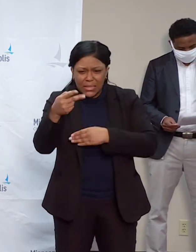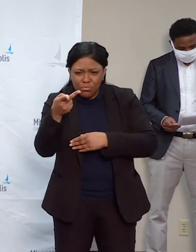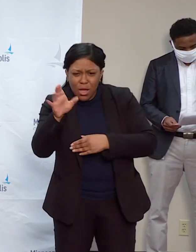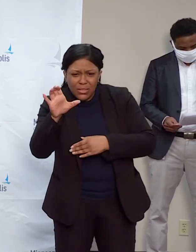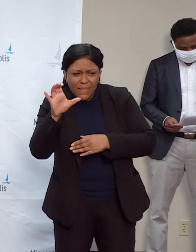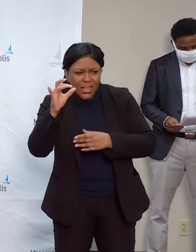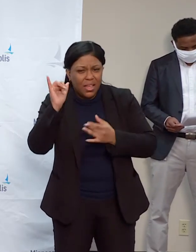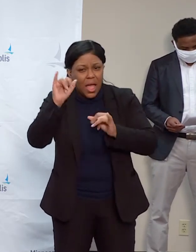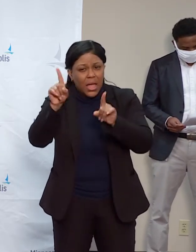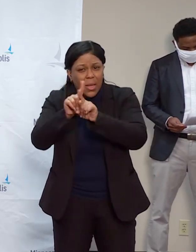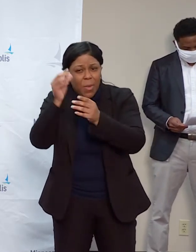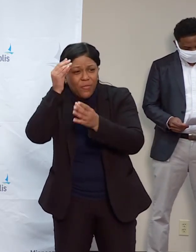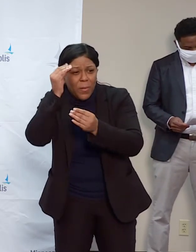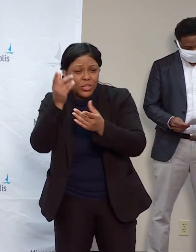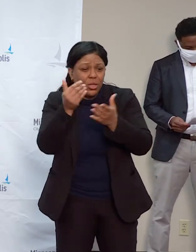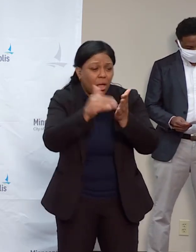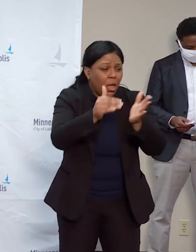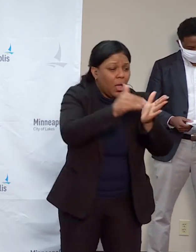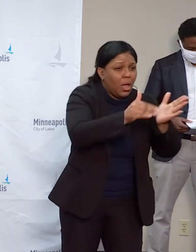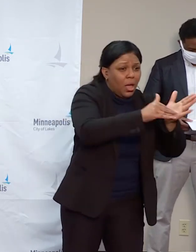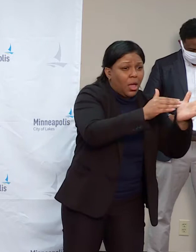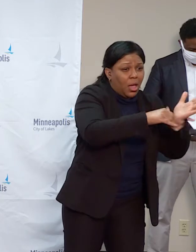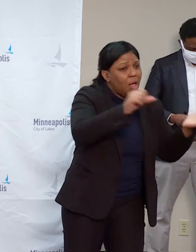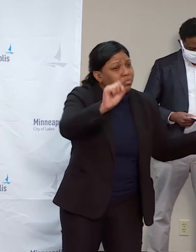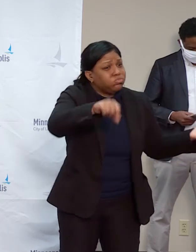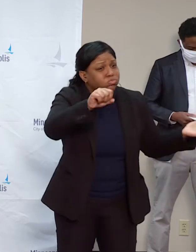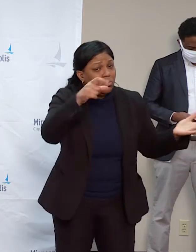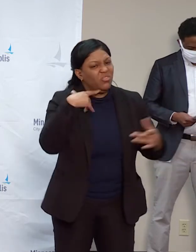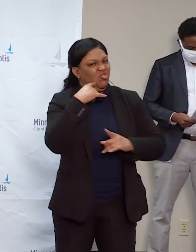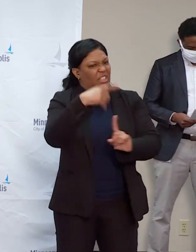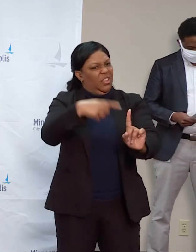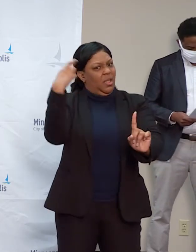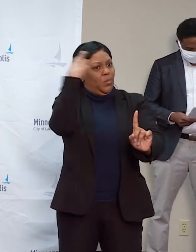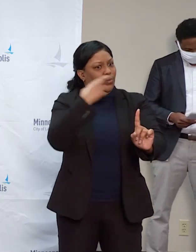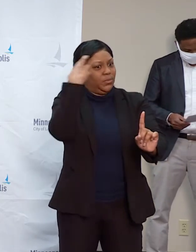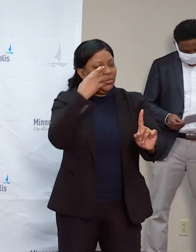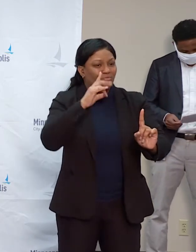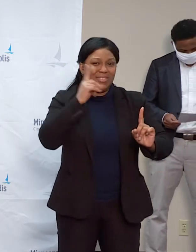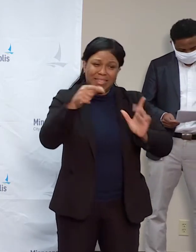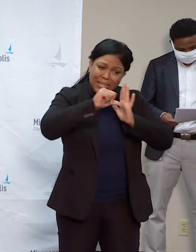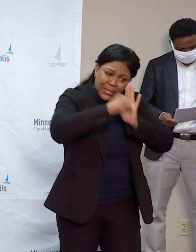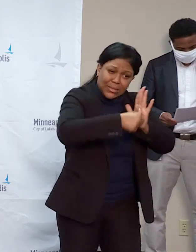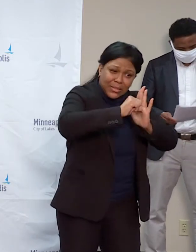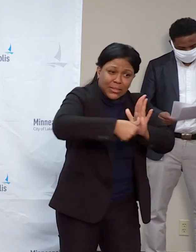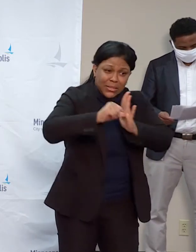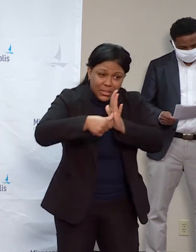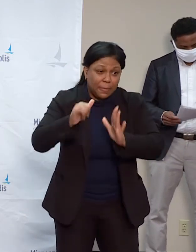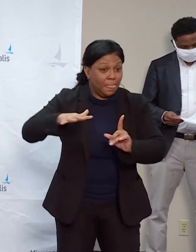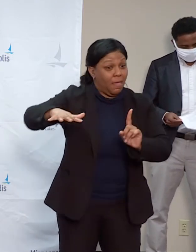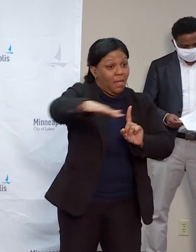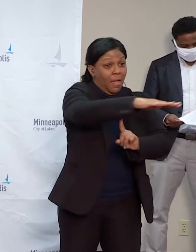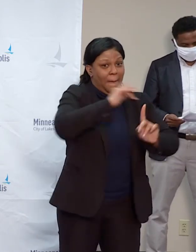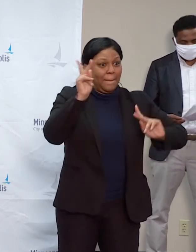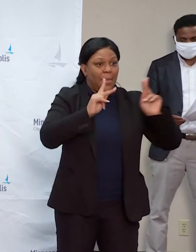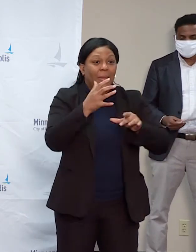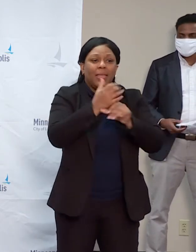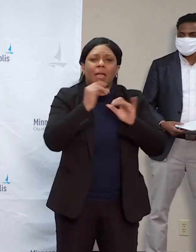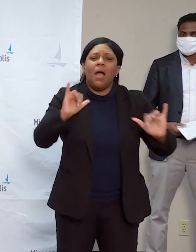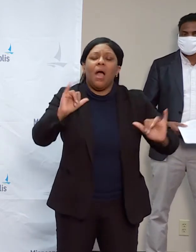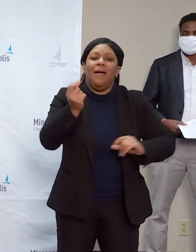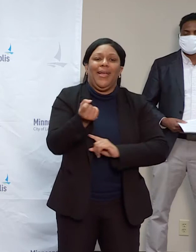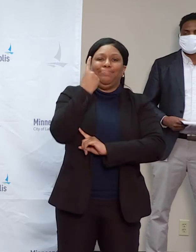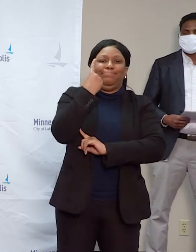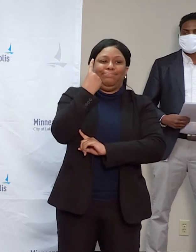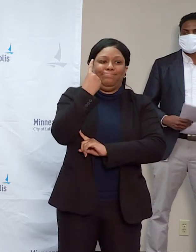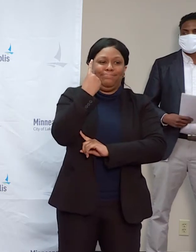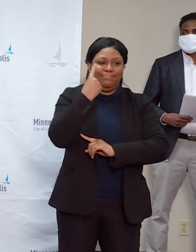campaigns that were going on simultaneously, and we've found that one of the best way to relay information and to have the message get across